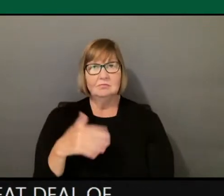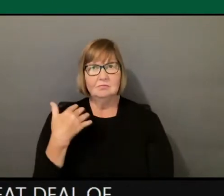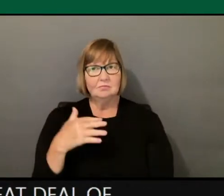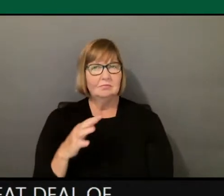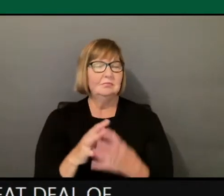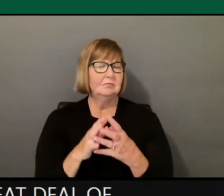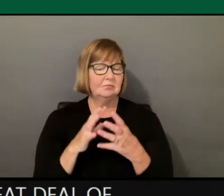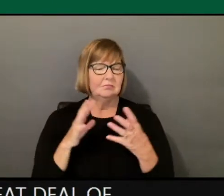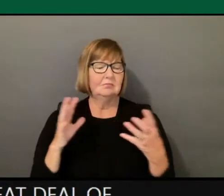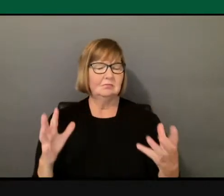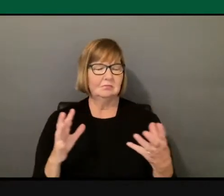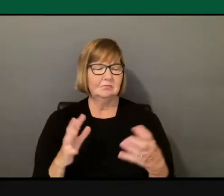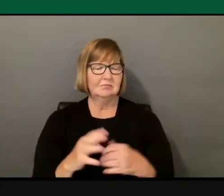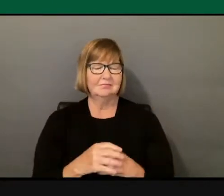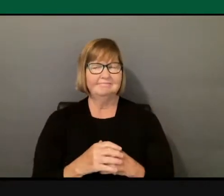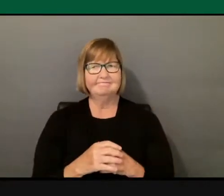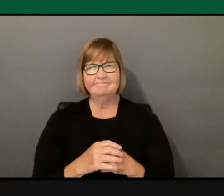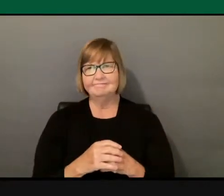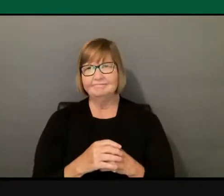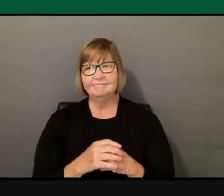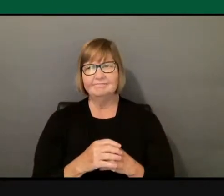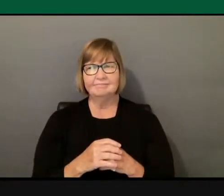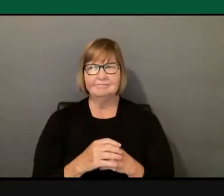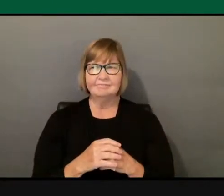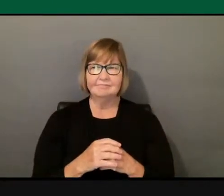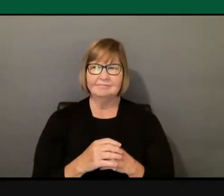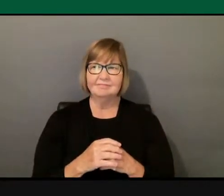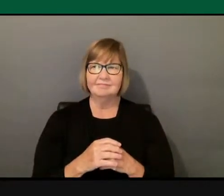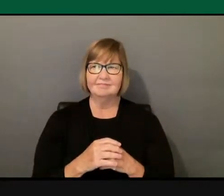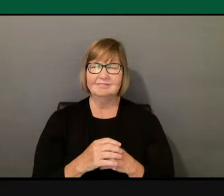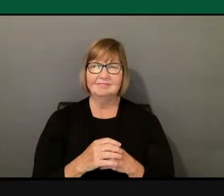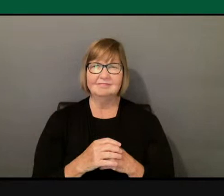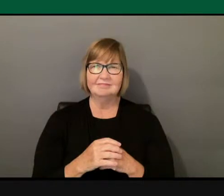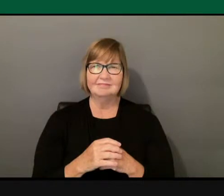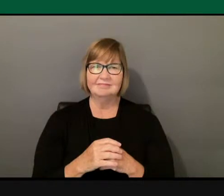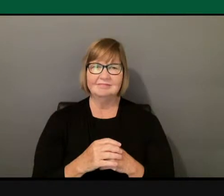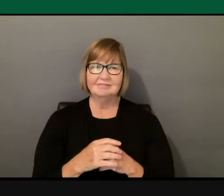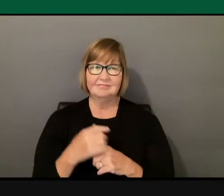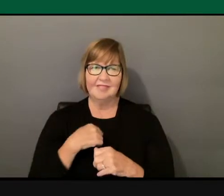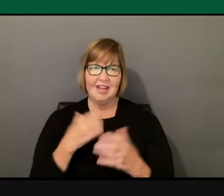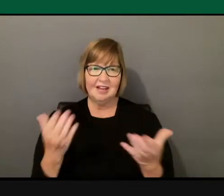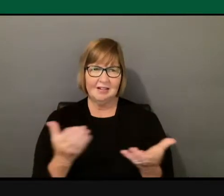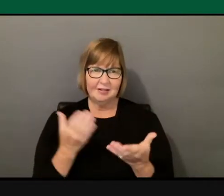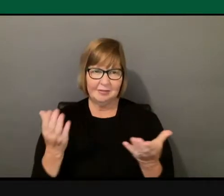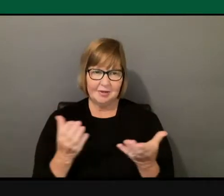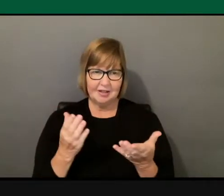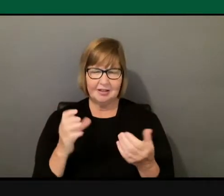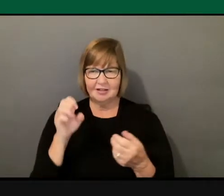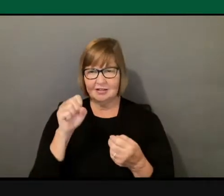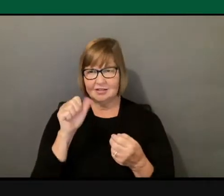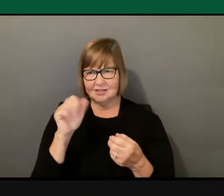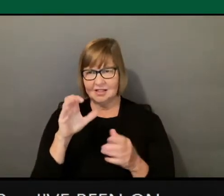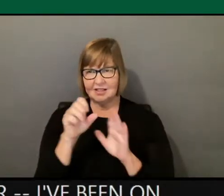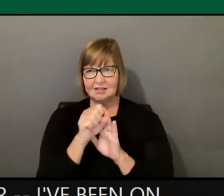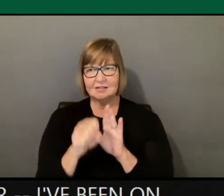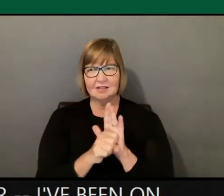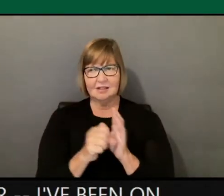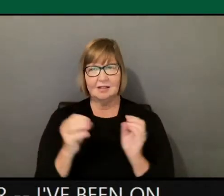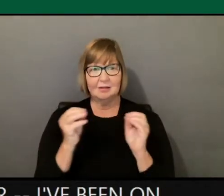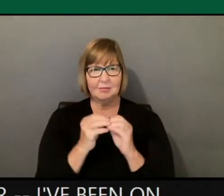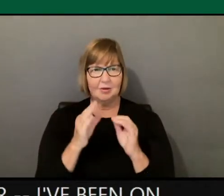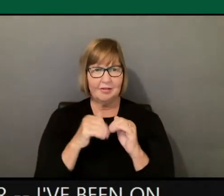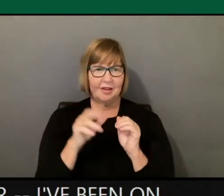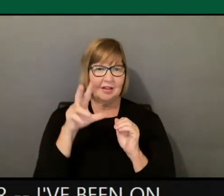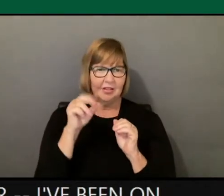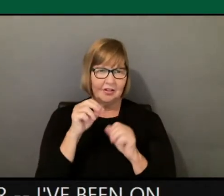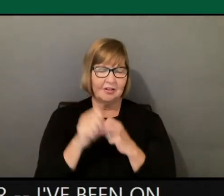I, I don't think in my career, I've been on this campus for over 30 years, professor in,